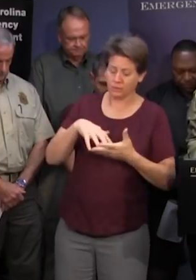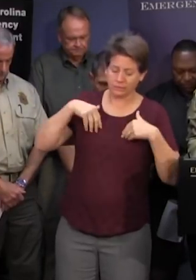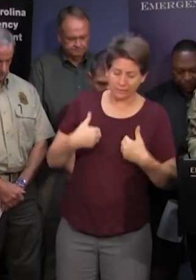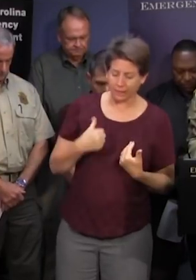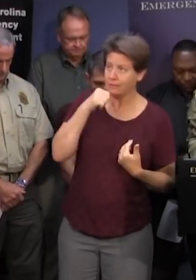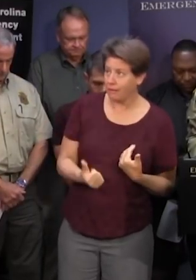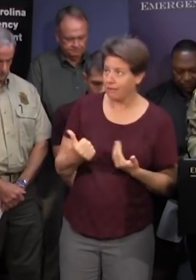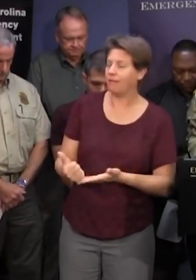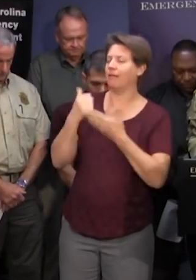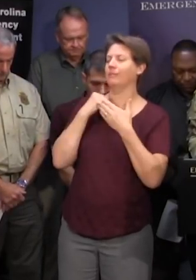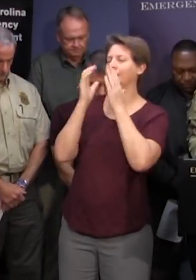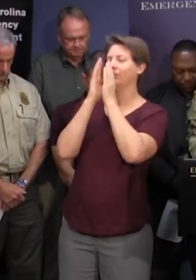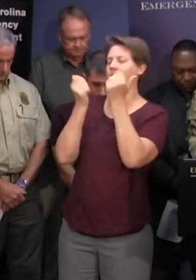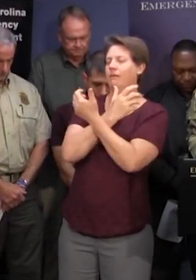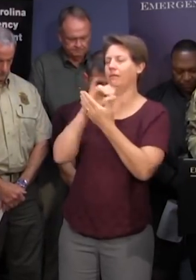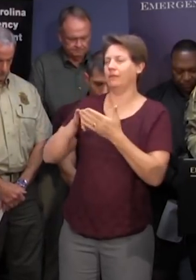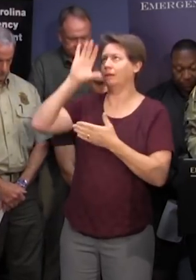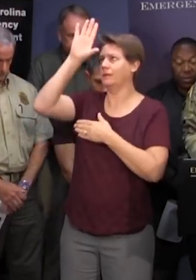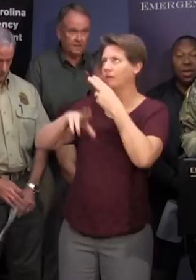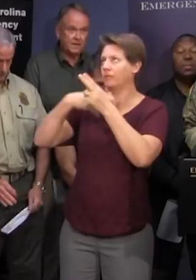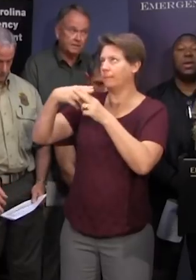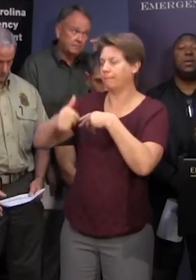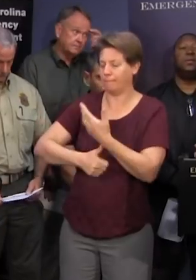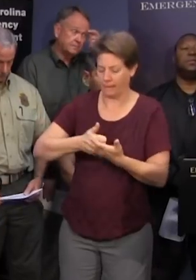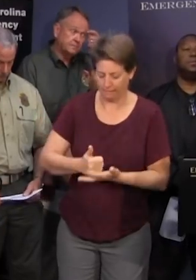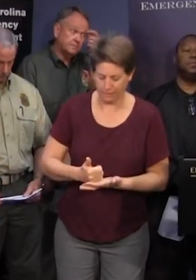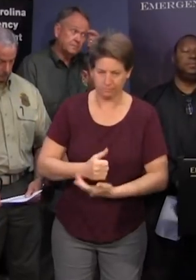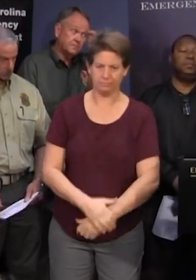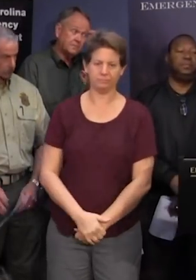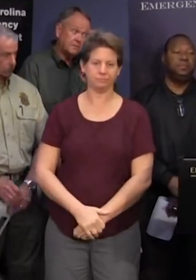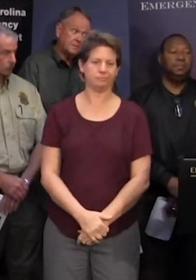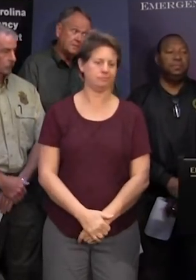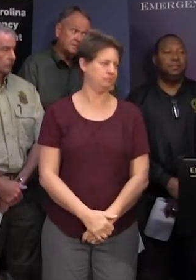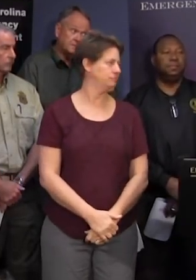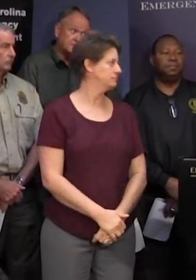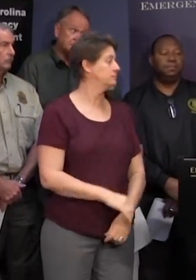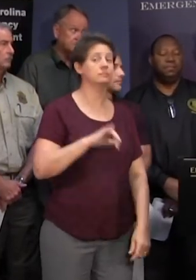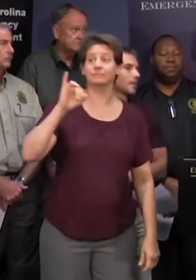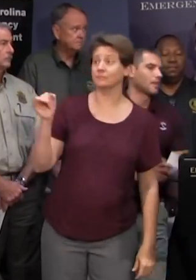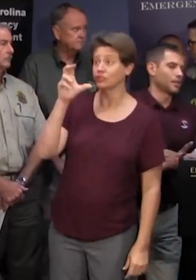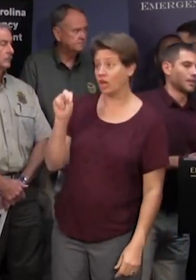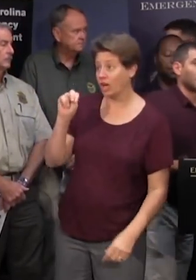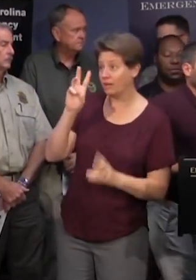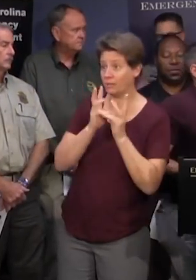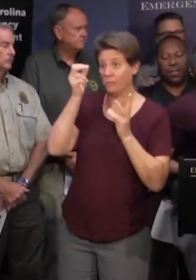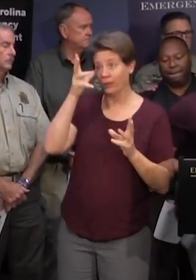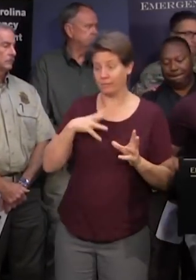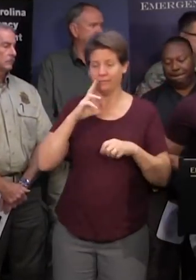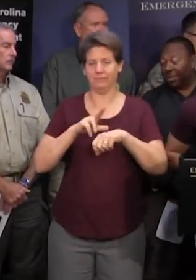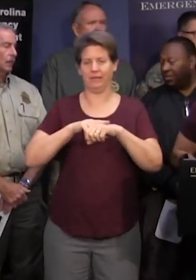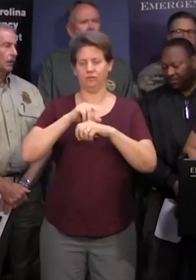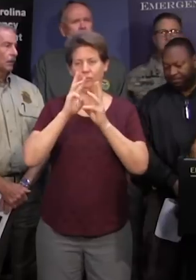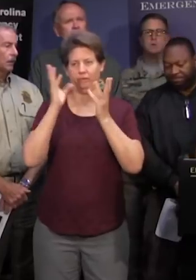good I pray all these things in your mighty name Lord amen amen thank you John Quarello National Weather